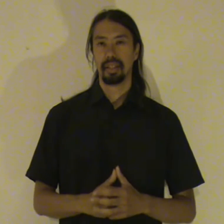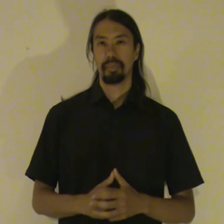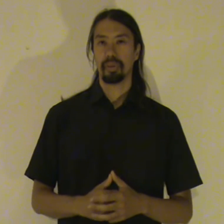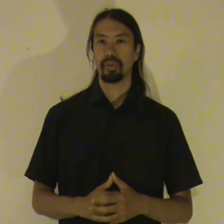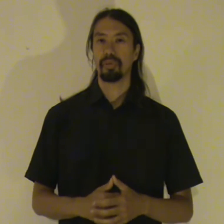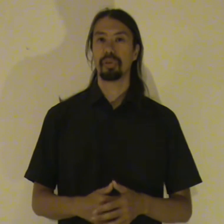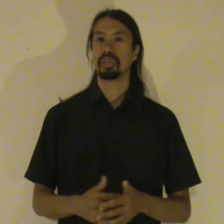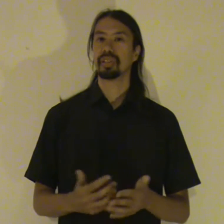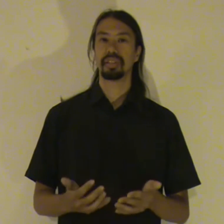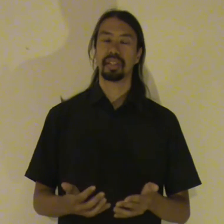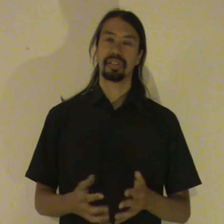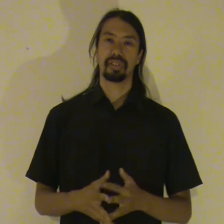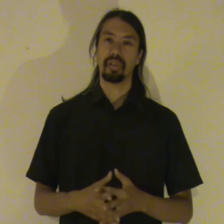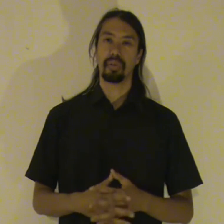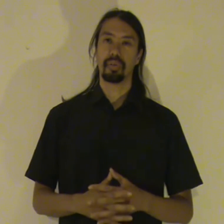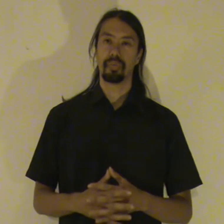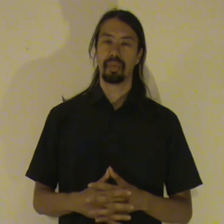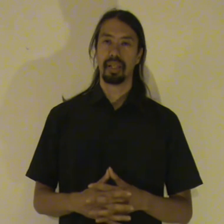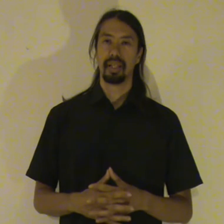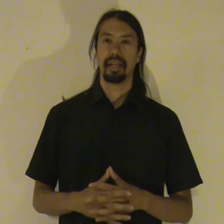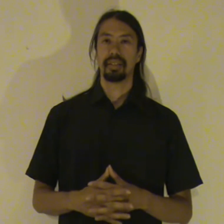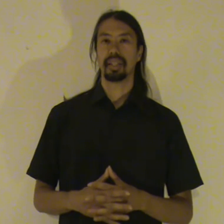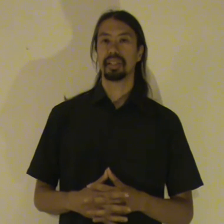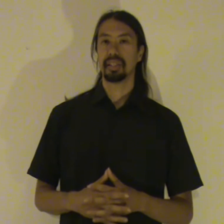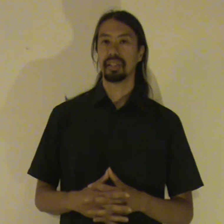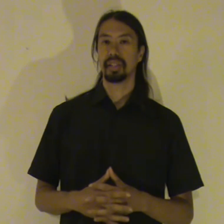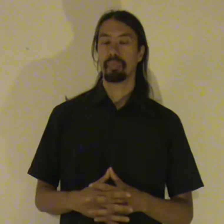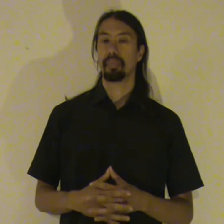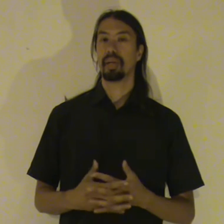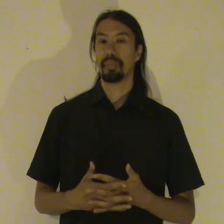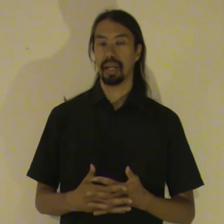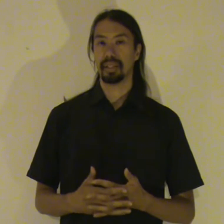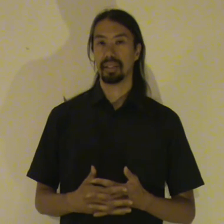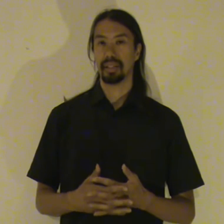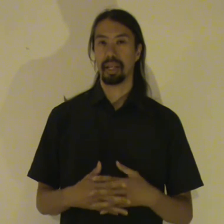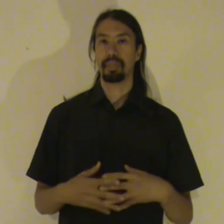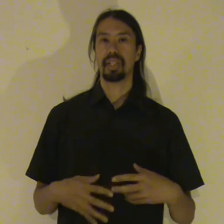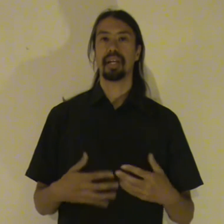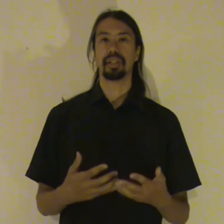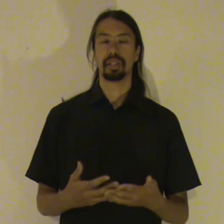Because the future is not set in stone. And energies can be manipulated. They can be changed.